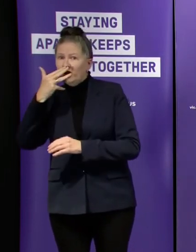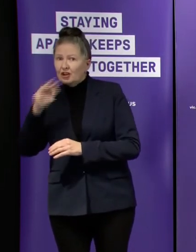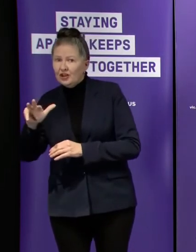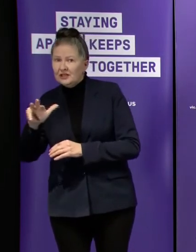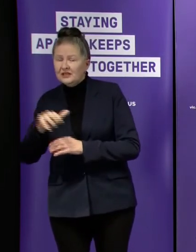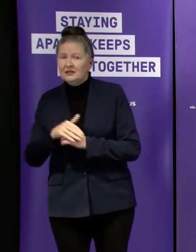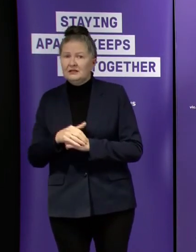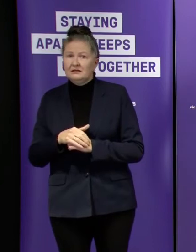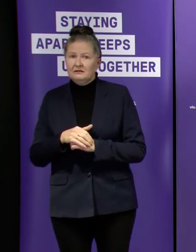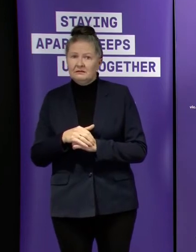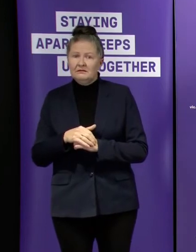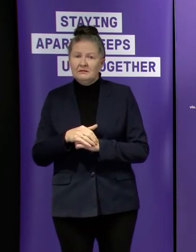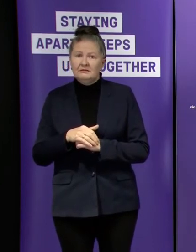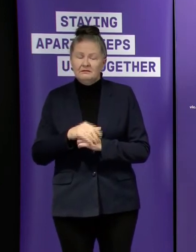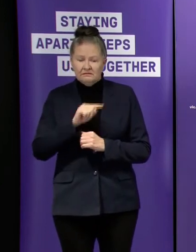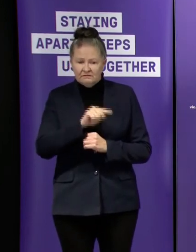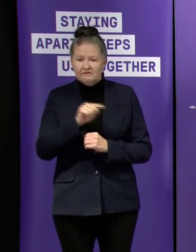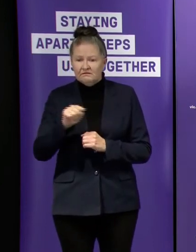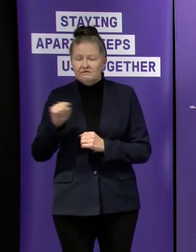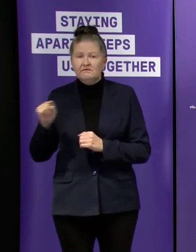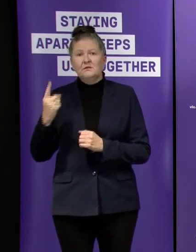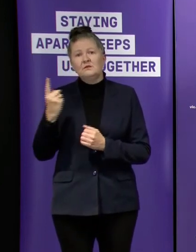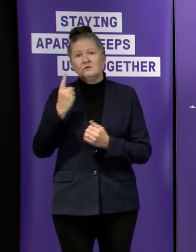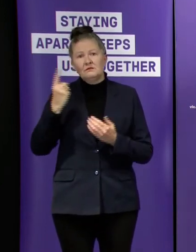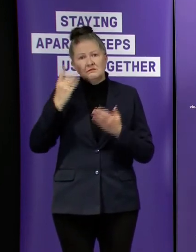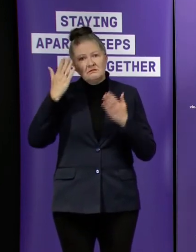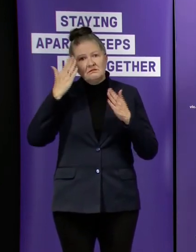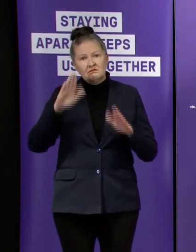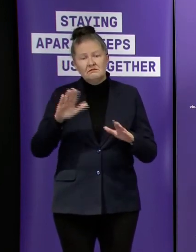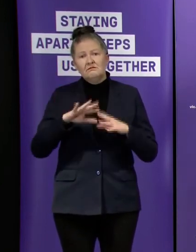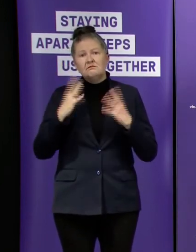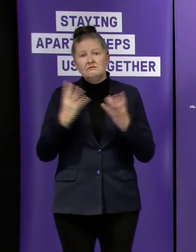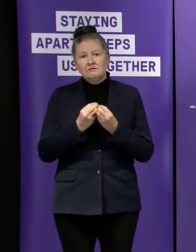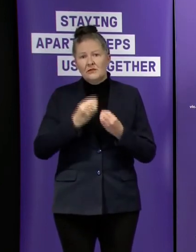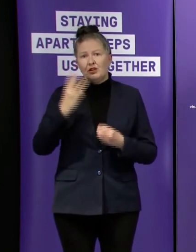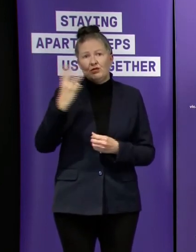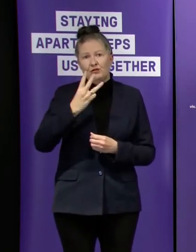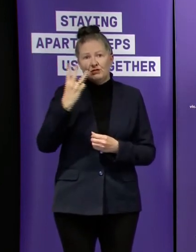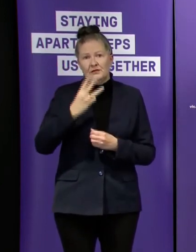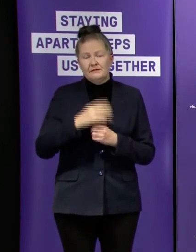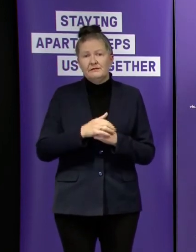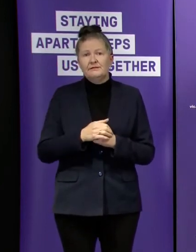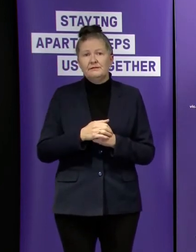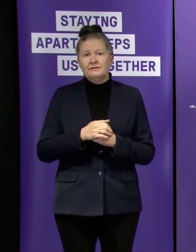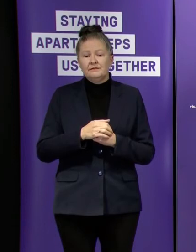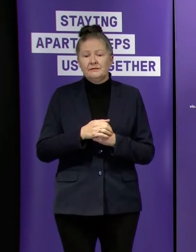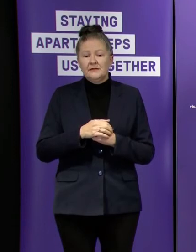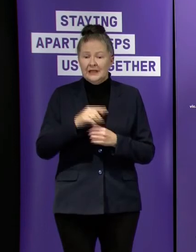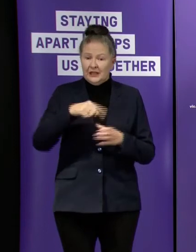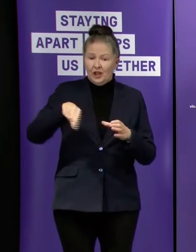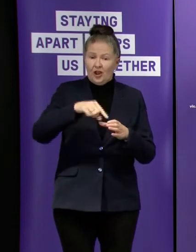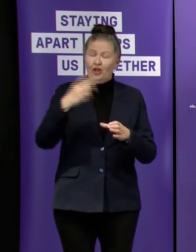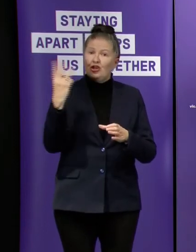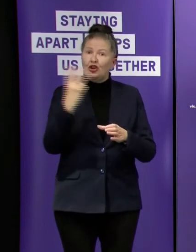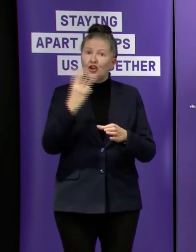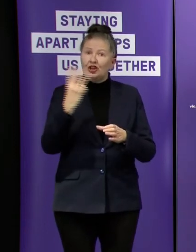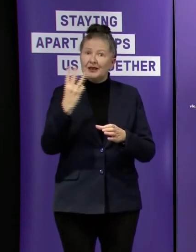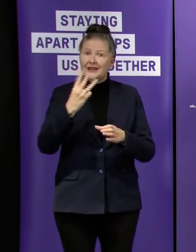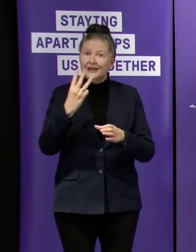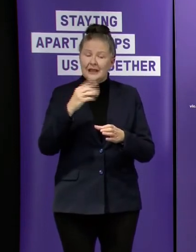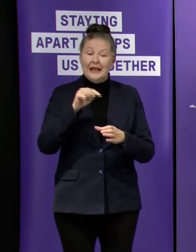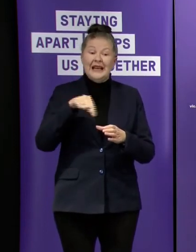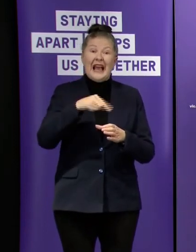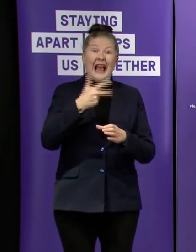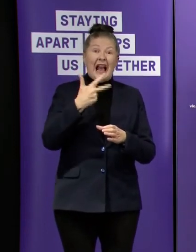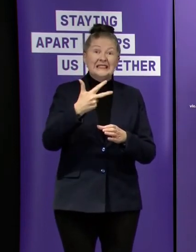that is the composition of those 13 tragedies eight of those deaths are linked to outbreaks in